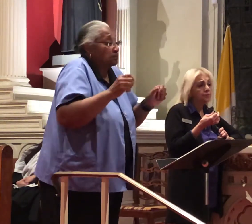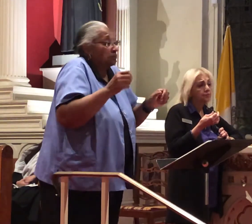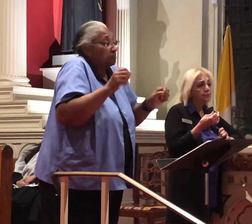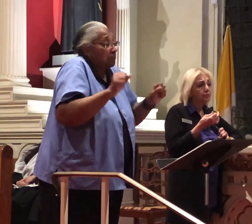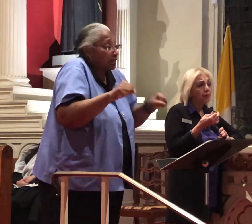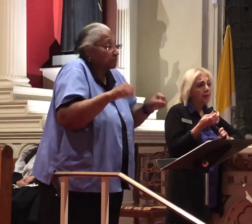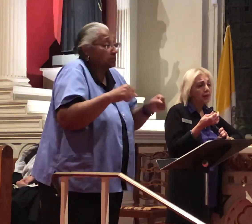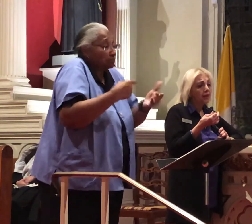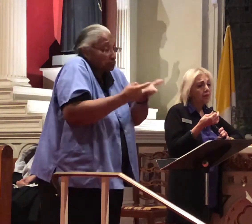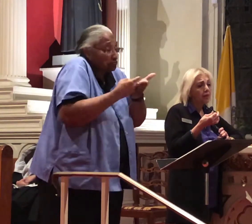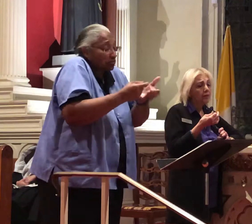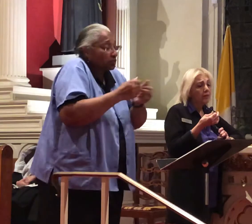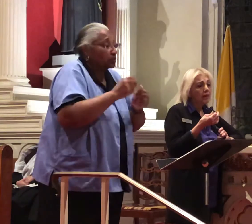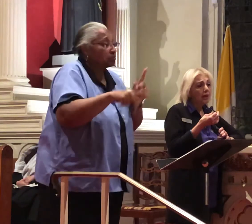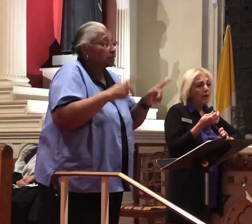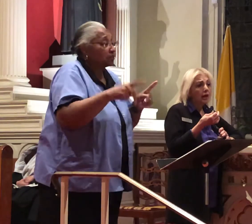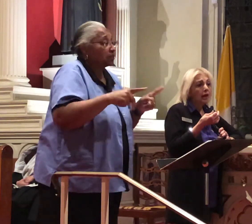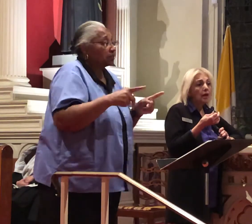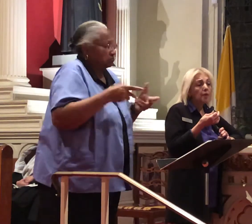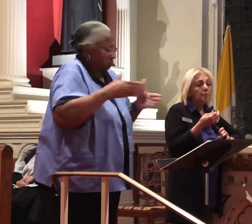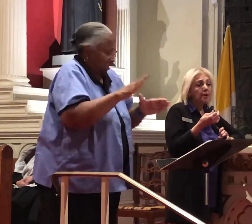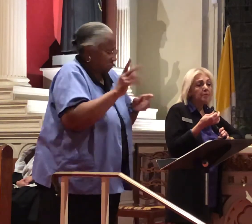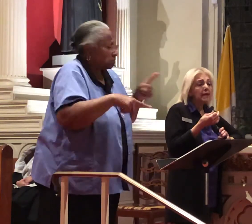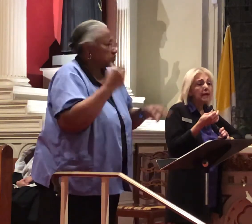allow people to know where you were